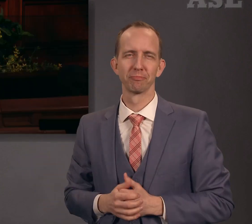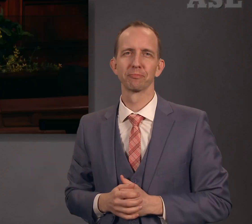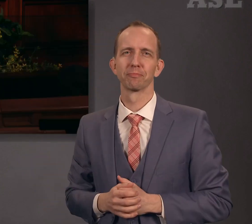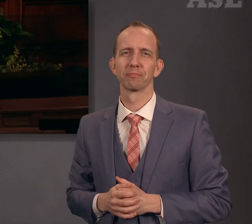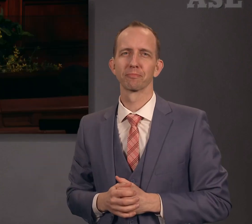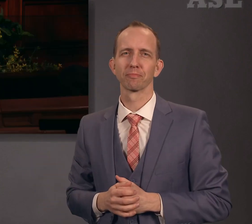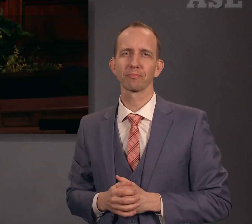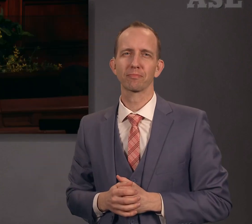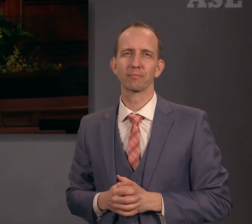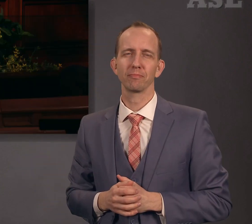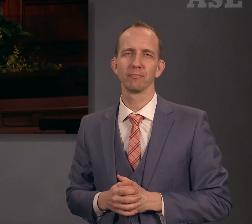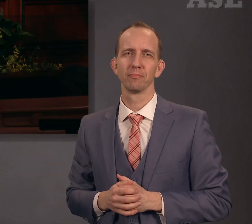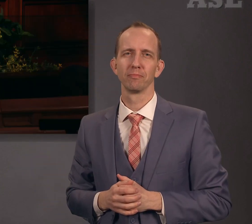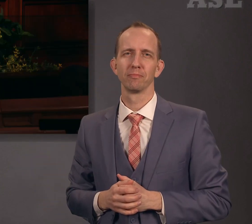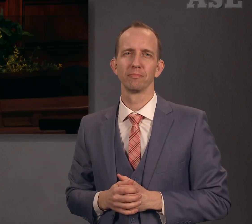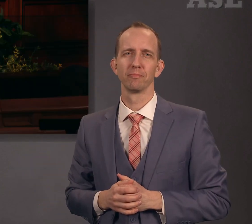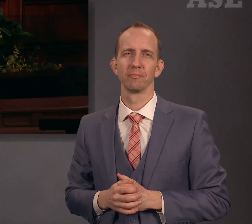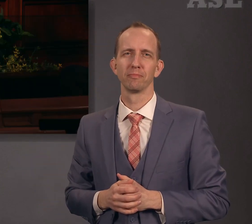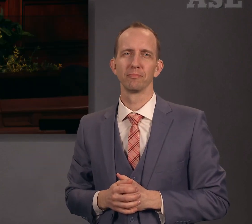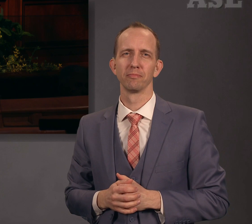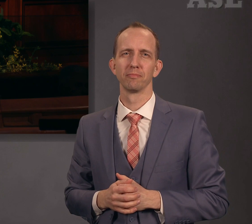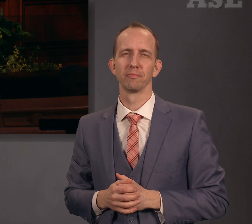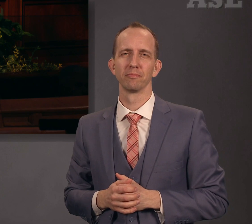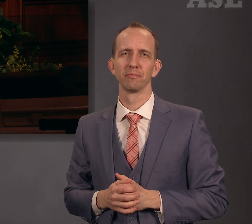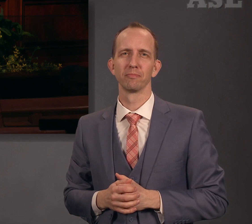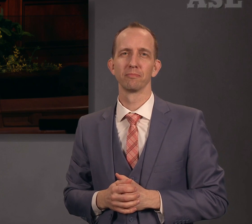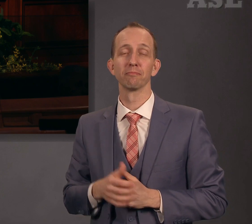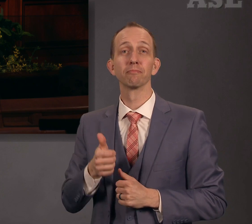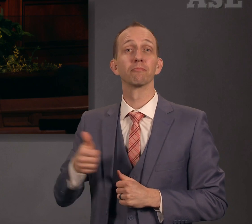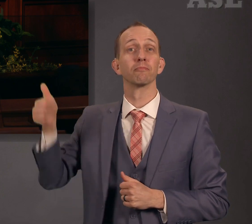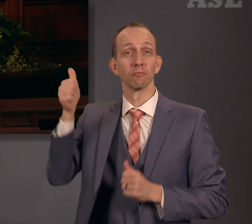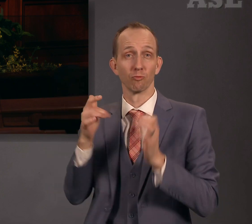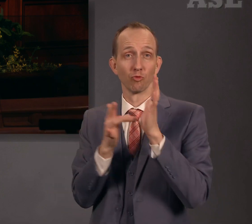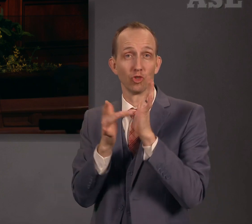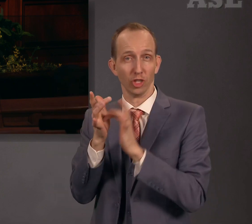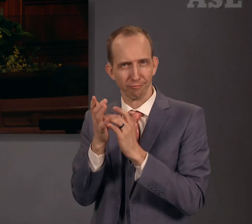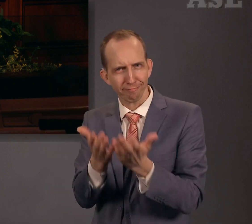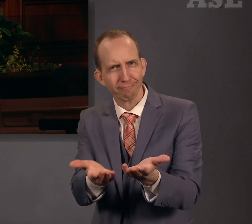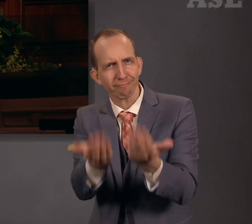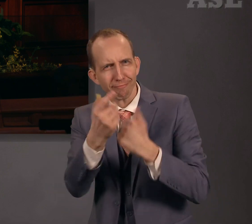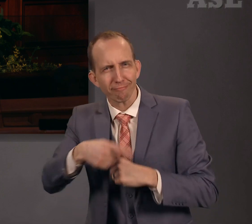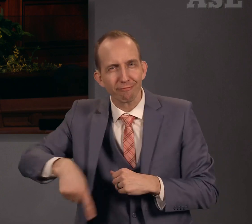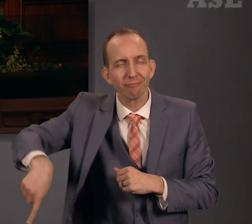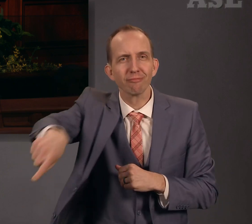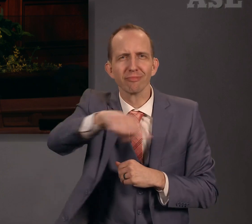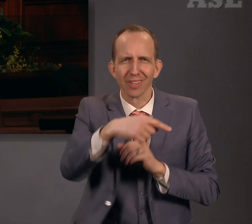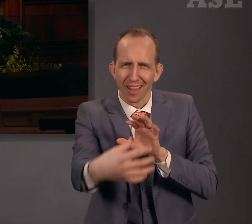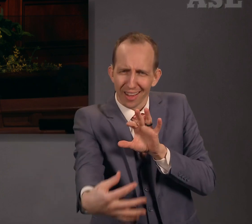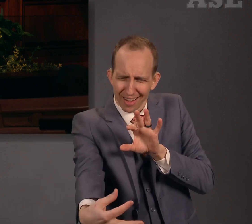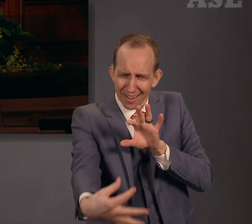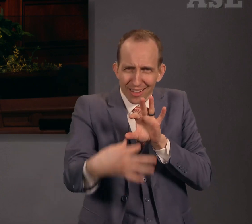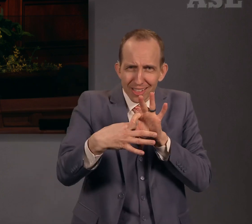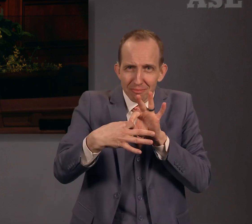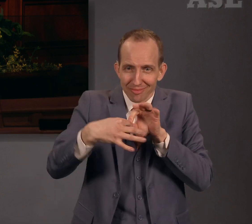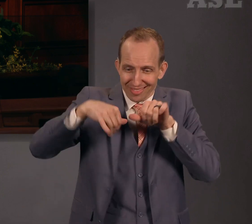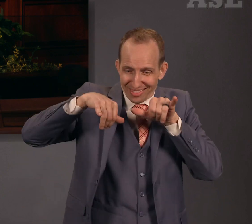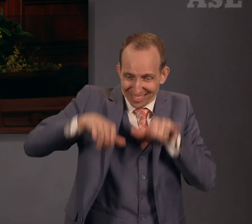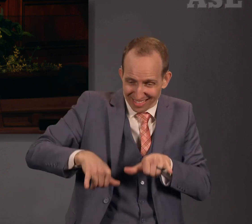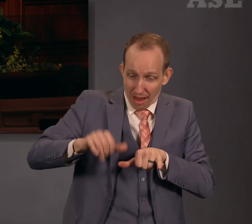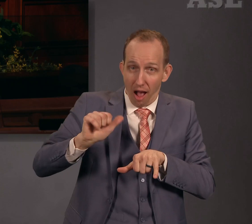The Lord Jesus Christ extends to each of us the invitation to abide in Him, but how do we actually